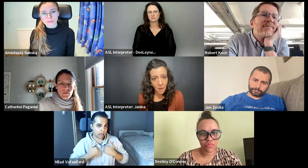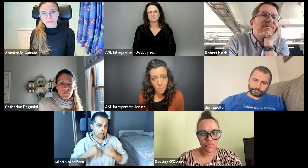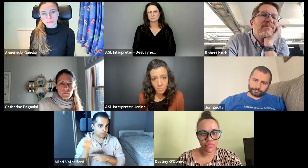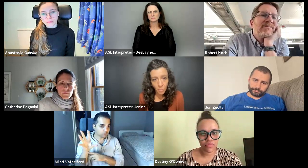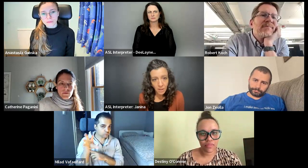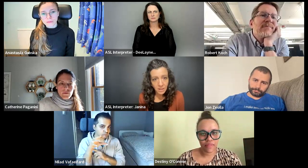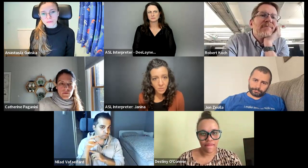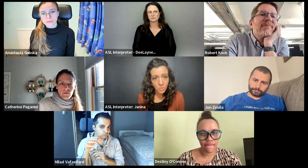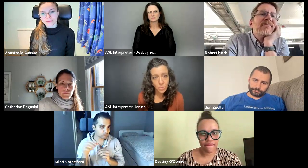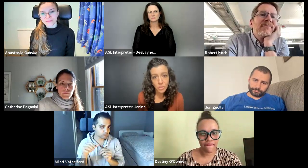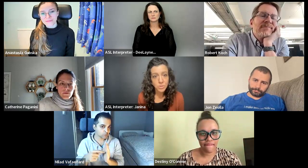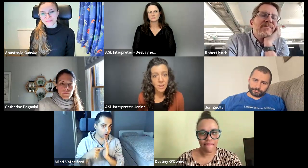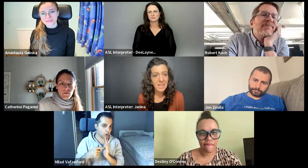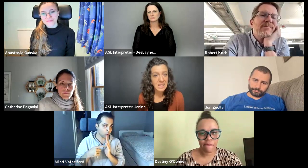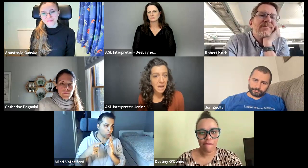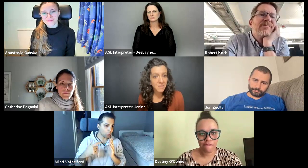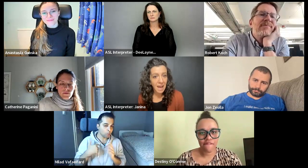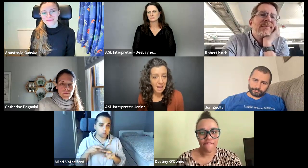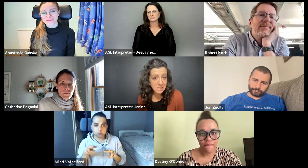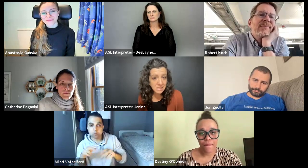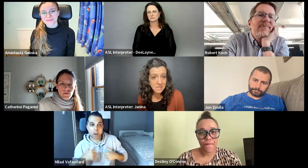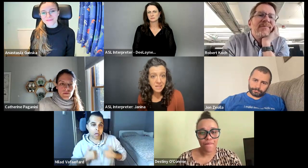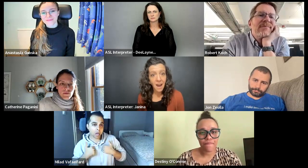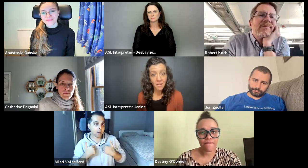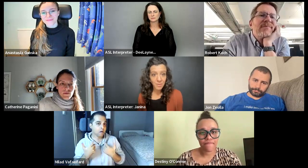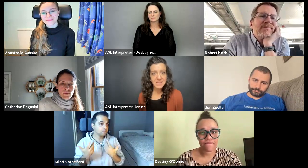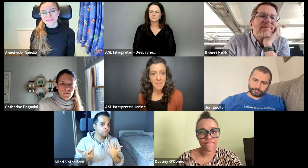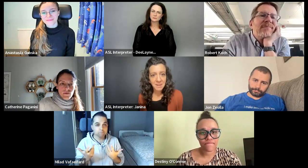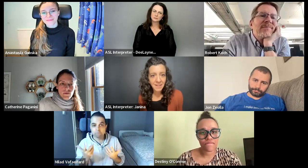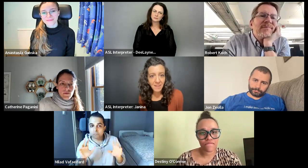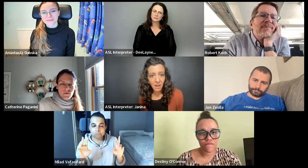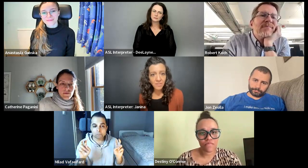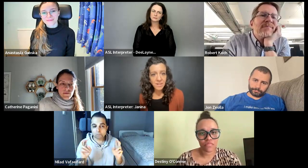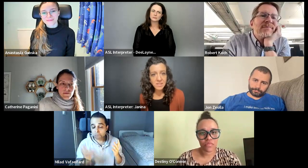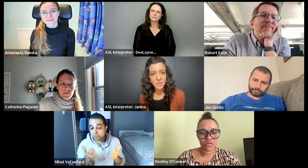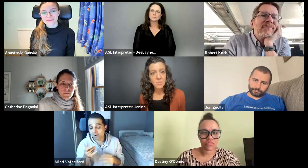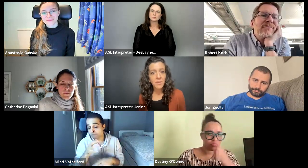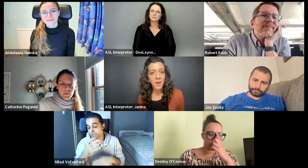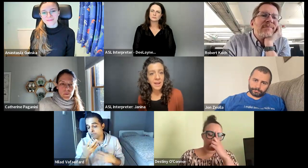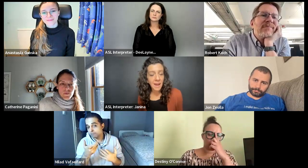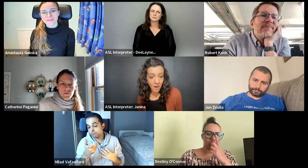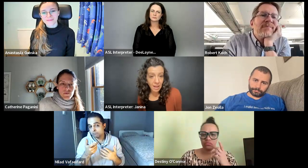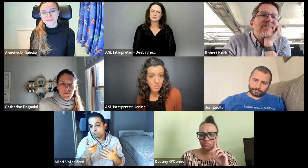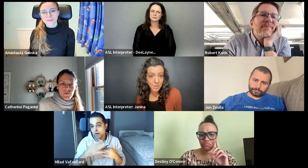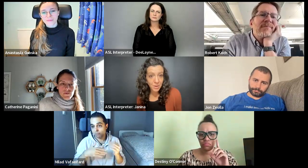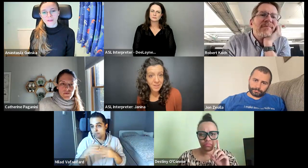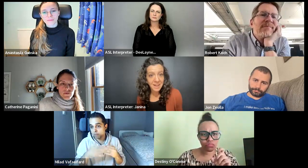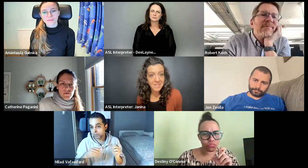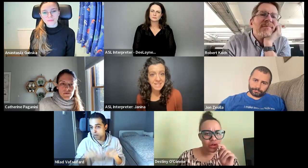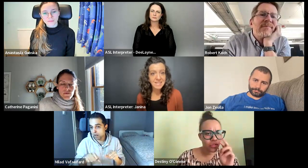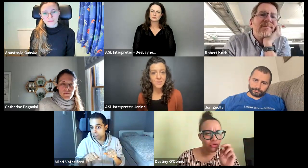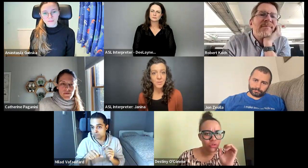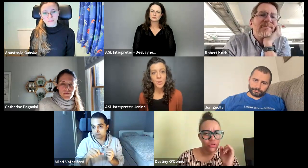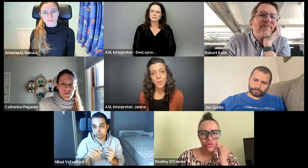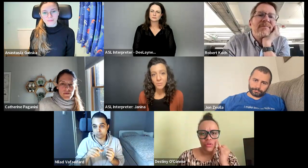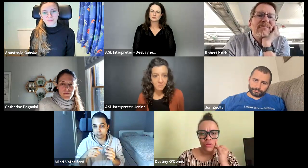Maybe at one point you could do like a live cast of what's happening at the conference so that people that aren't, aren't able to go can